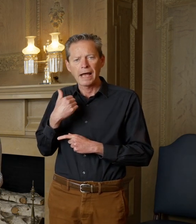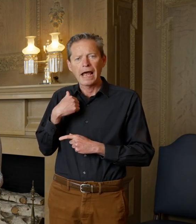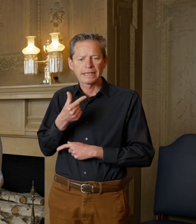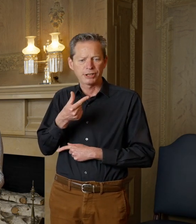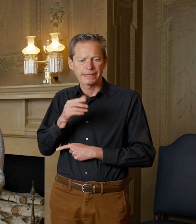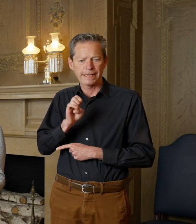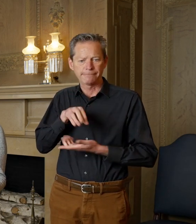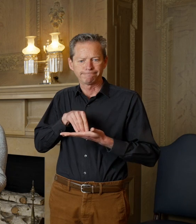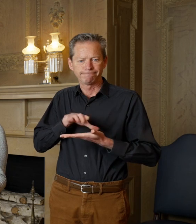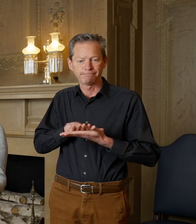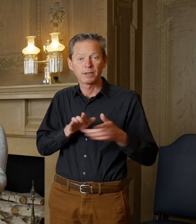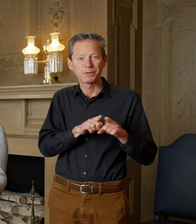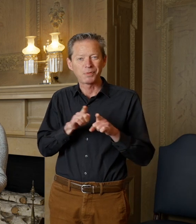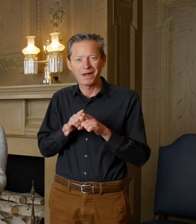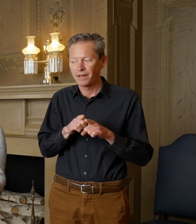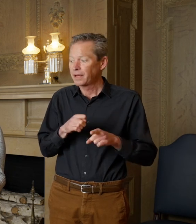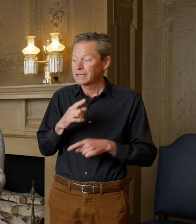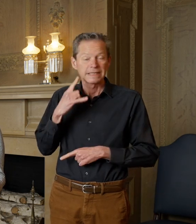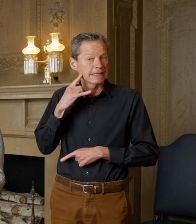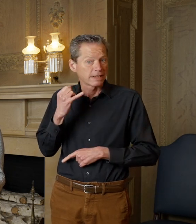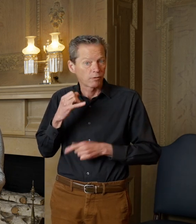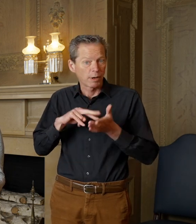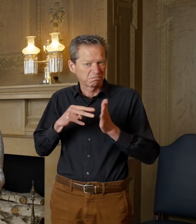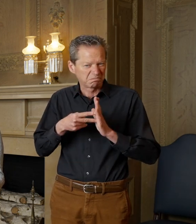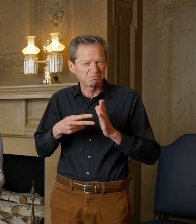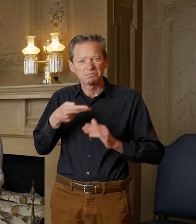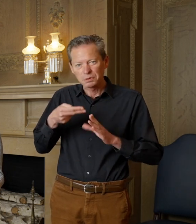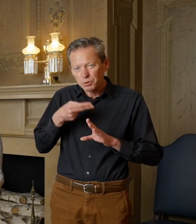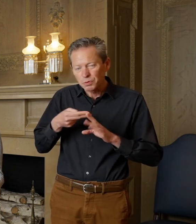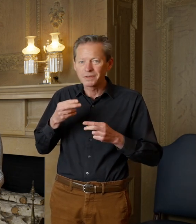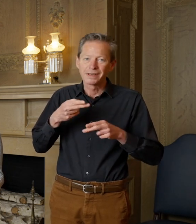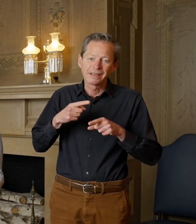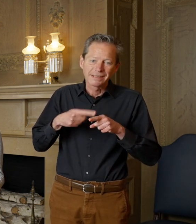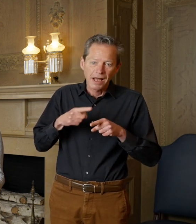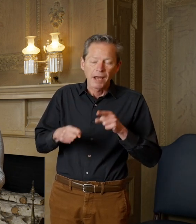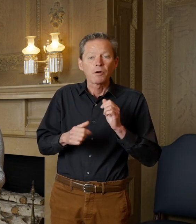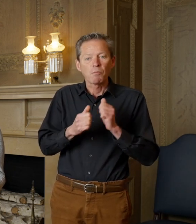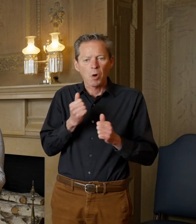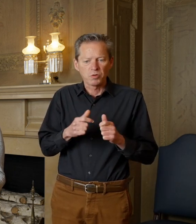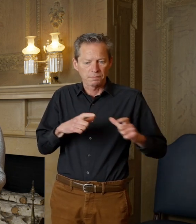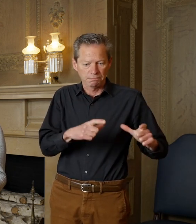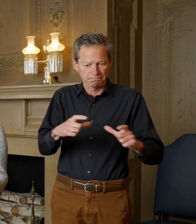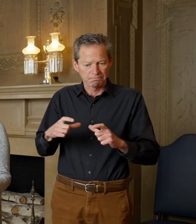on it, as does the silver and the tablecloths, and most of the things in his silver safe. This would have been used